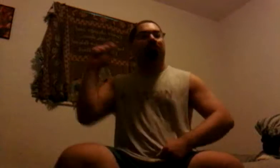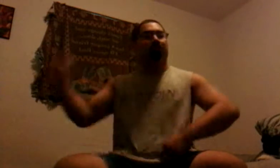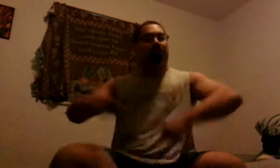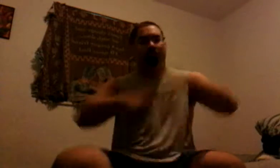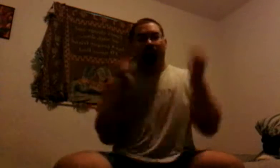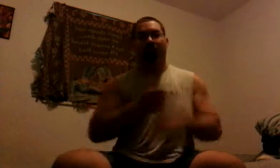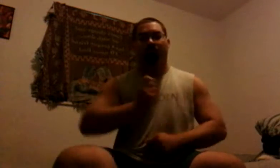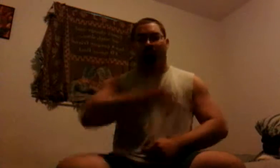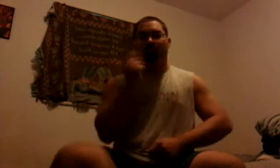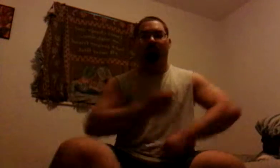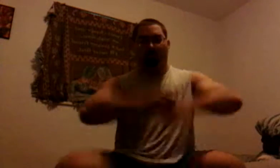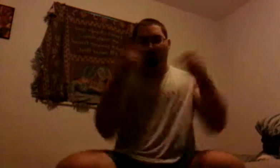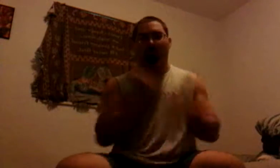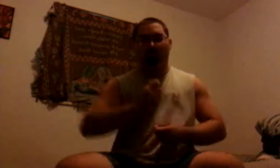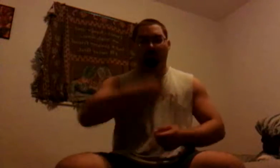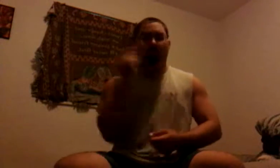The conscious